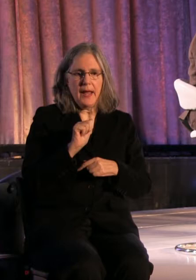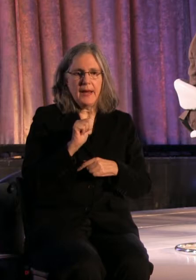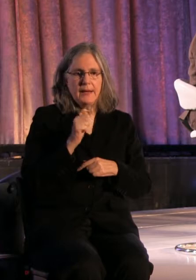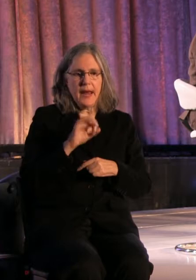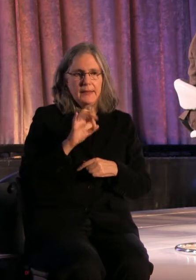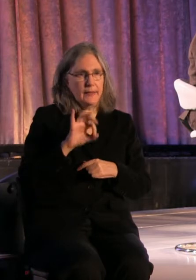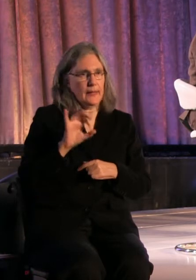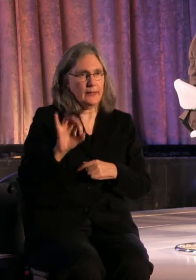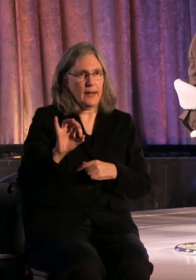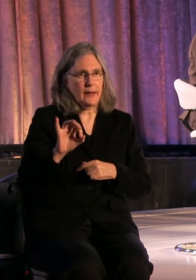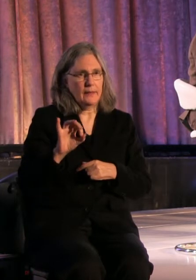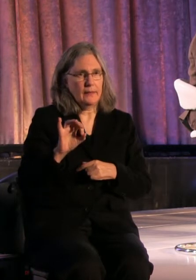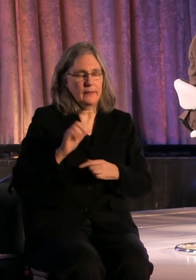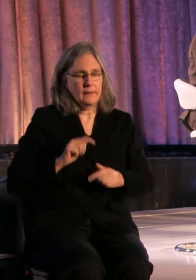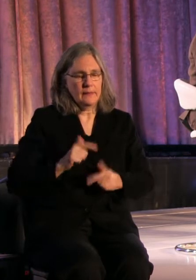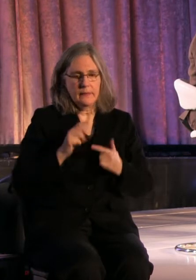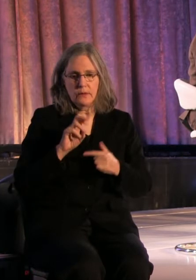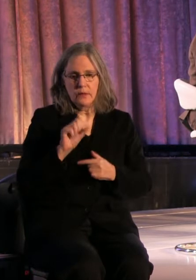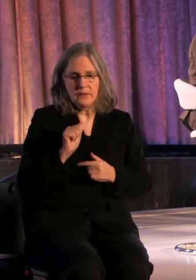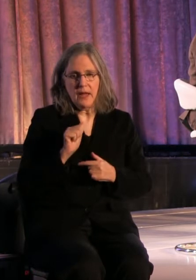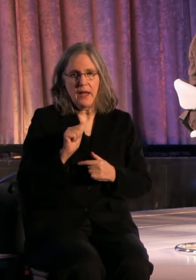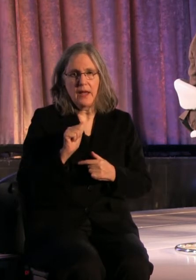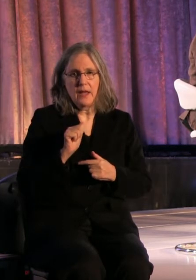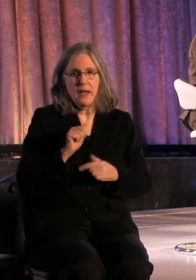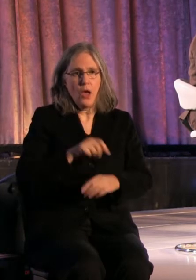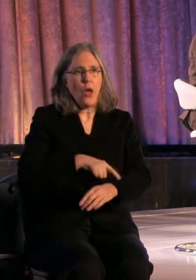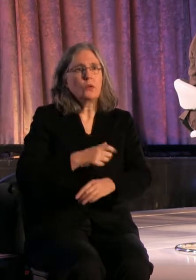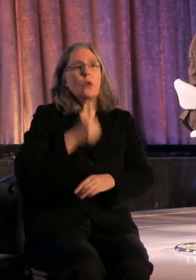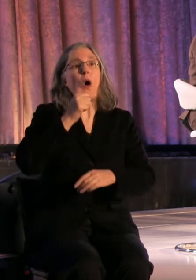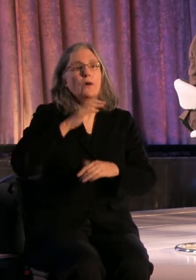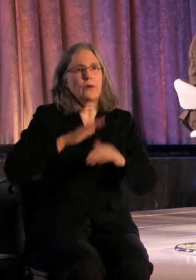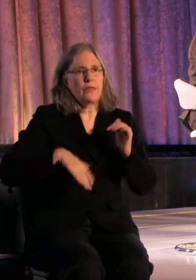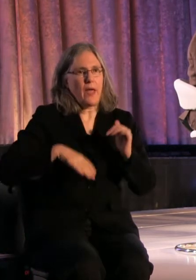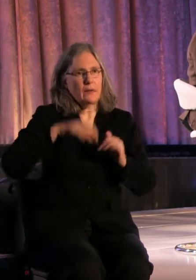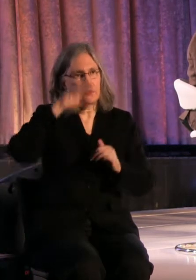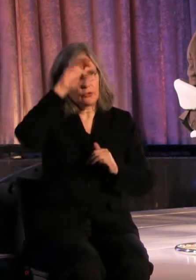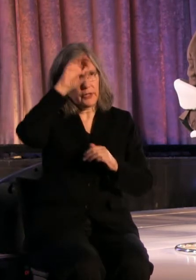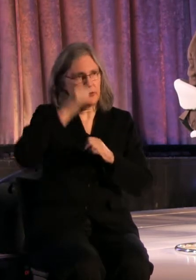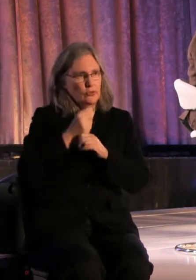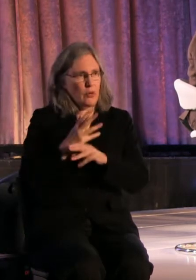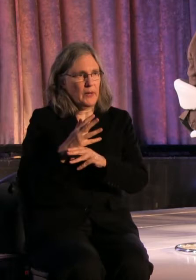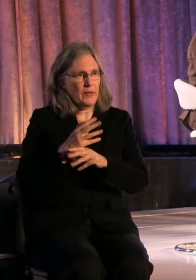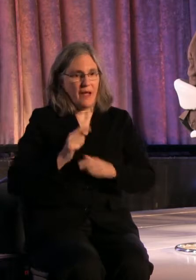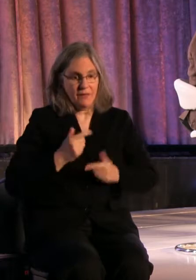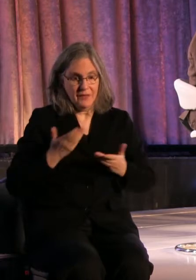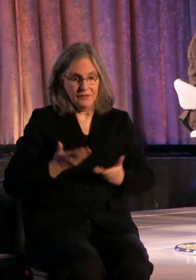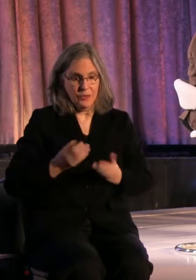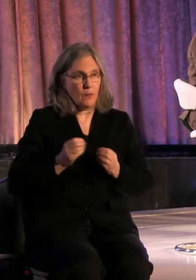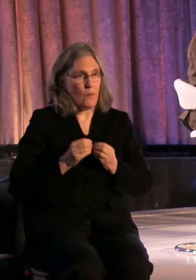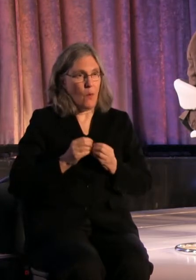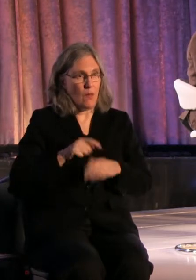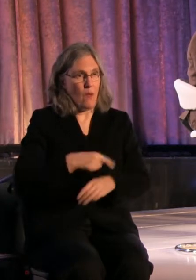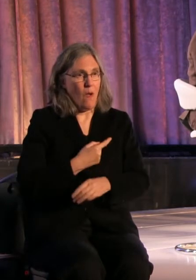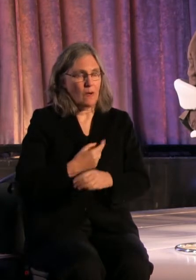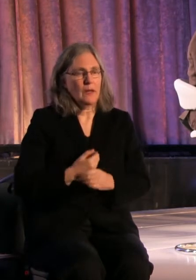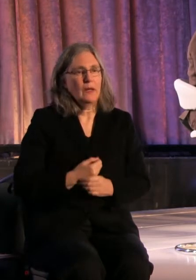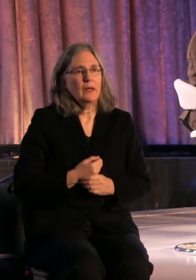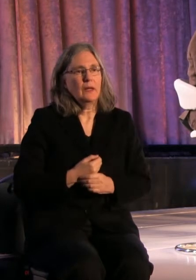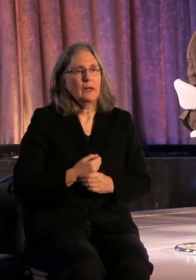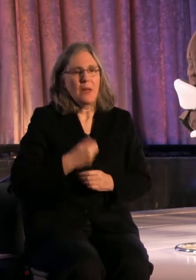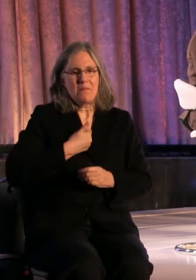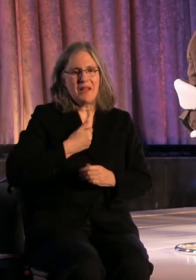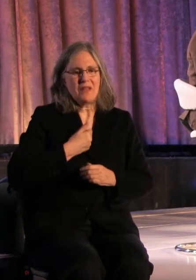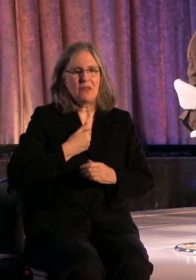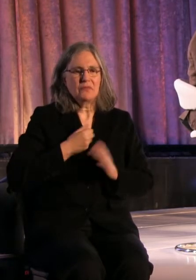And I've lived in the U.S. longer than I've lived actually in Turkey or Germany. And, you know, just being an international